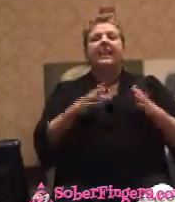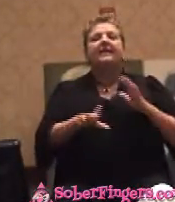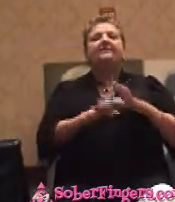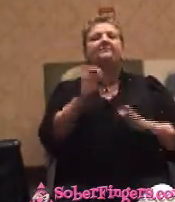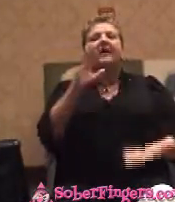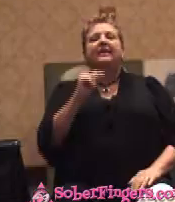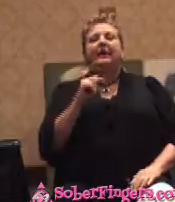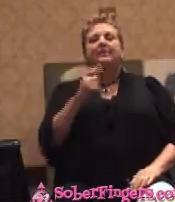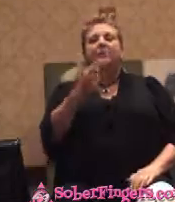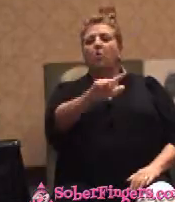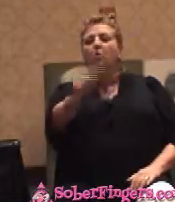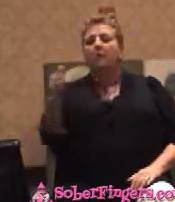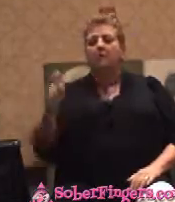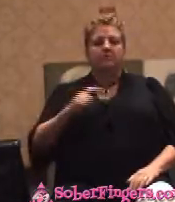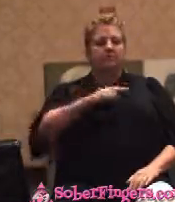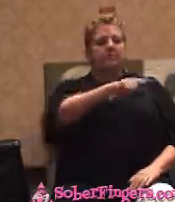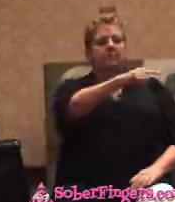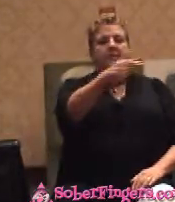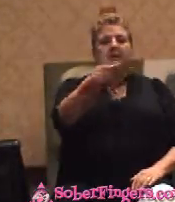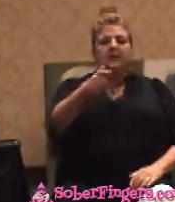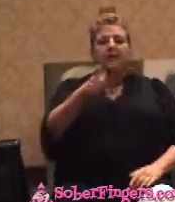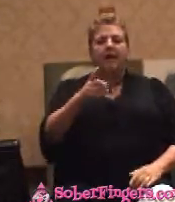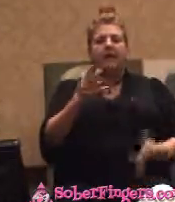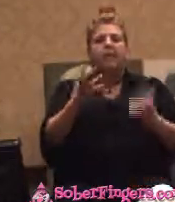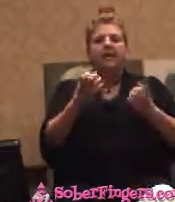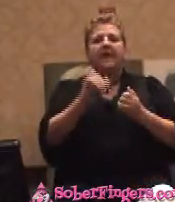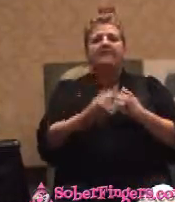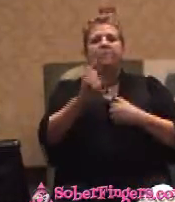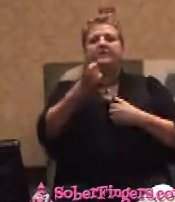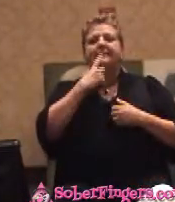around the circle here. I everybody to tell me what God is doing for you in your life today.